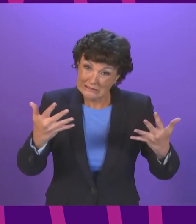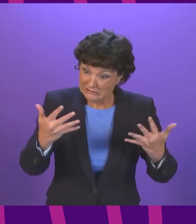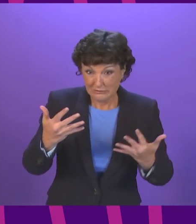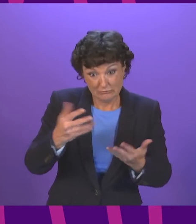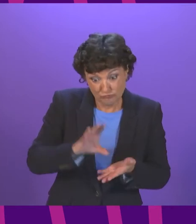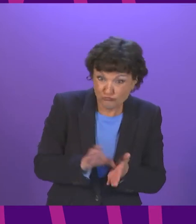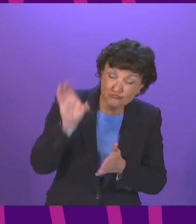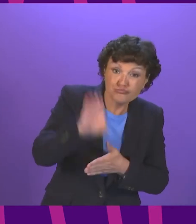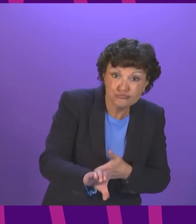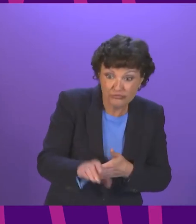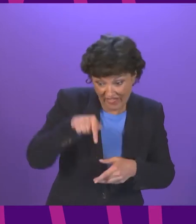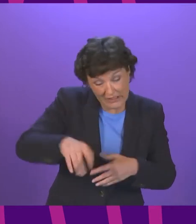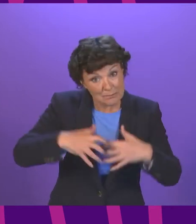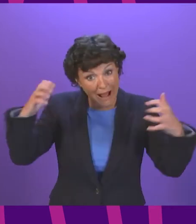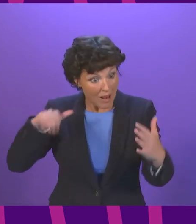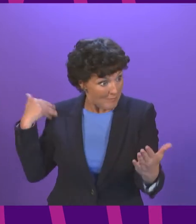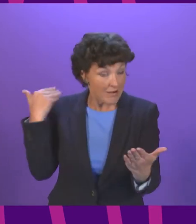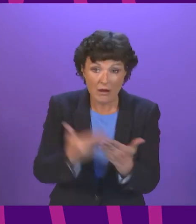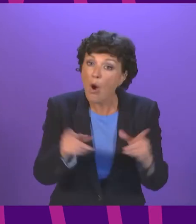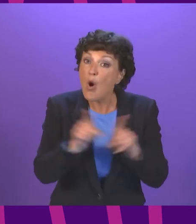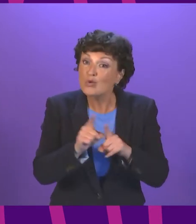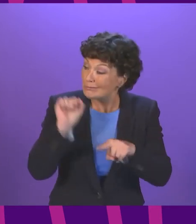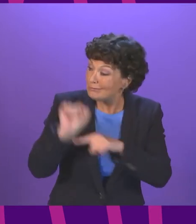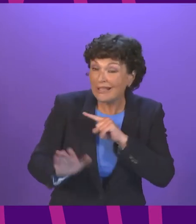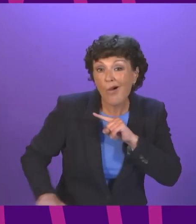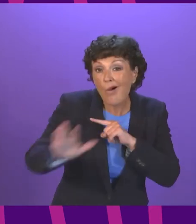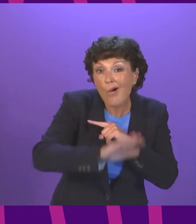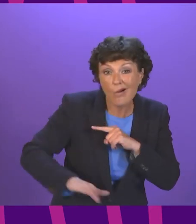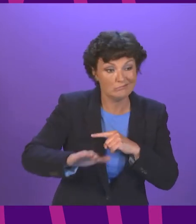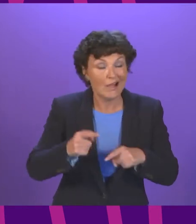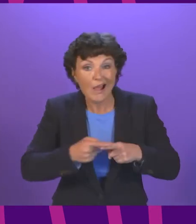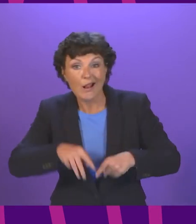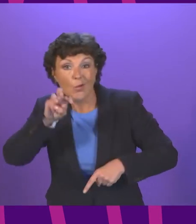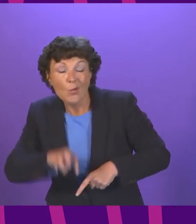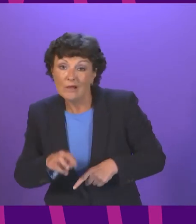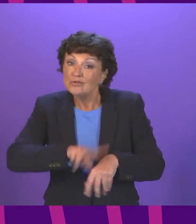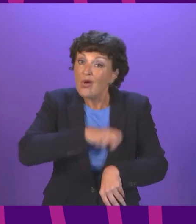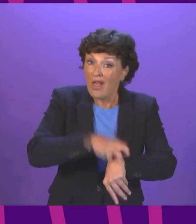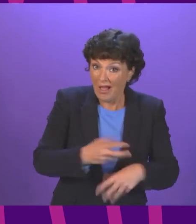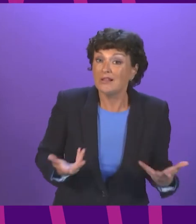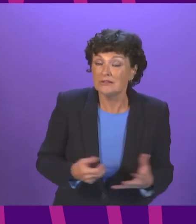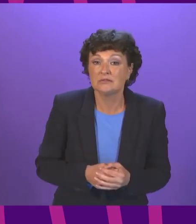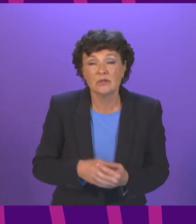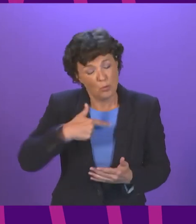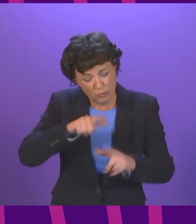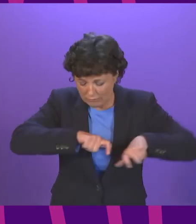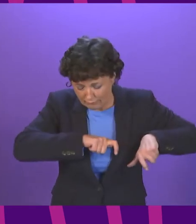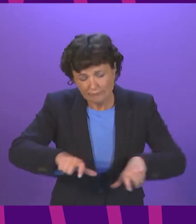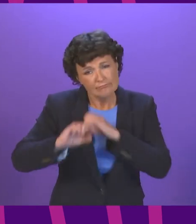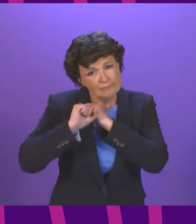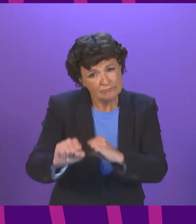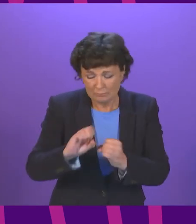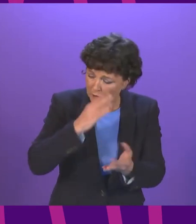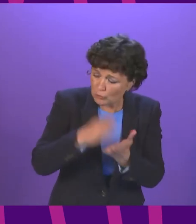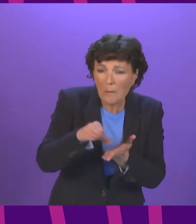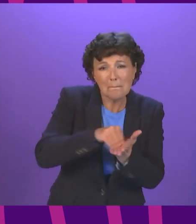UK nations. We will continue to ensure fair and competitive pay for all who work in the National Health Service. And through our work